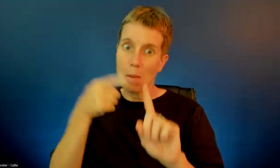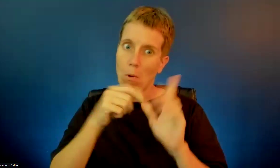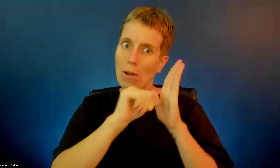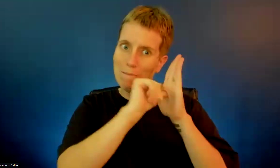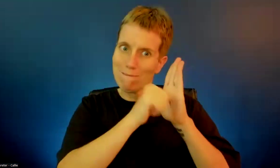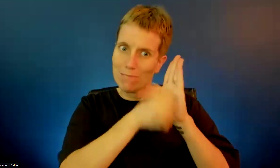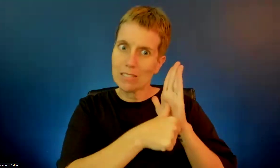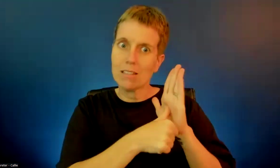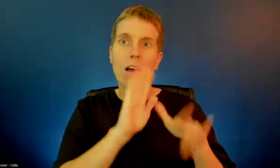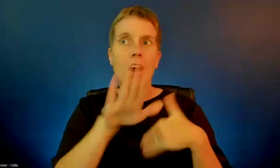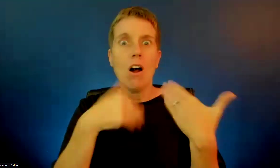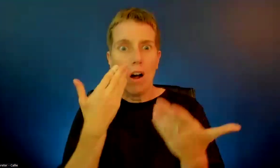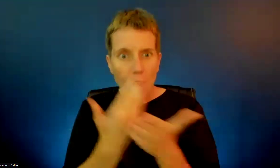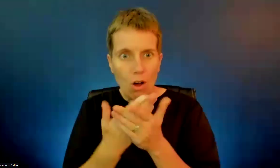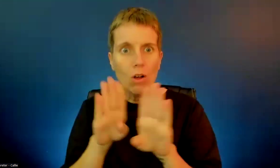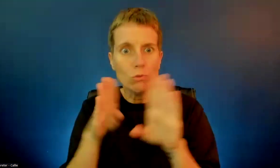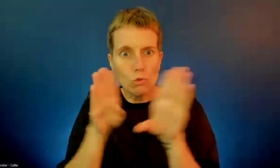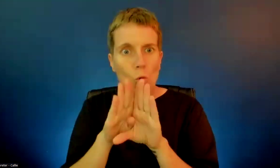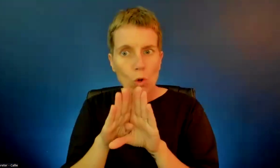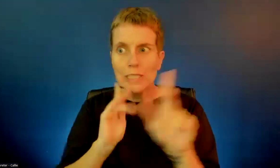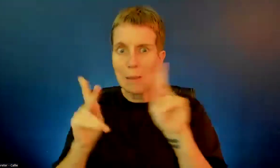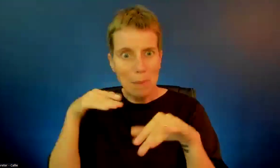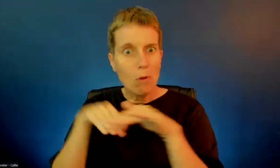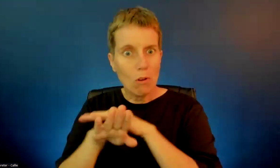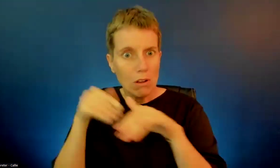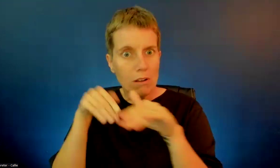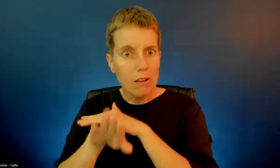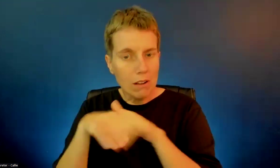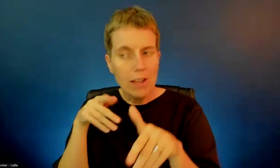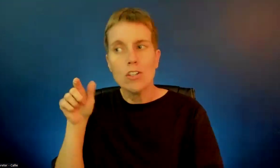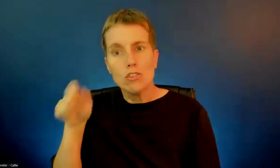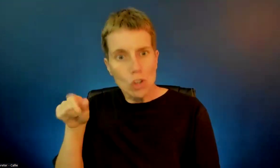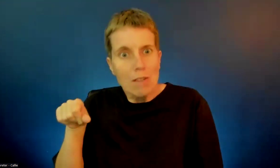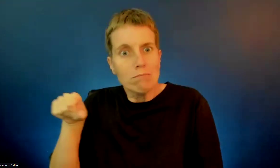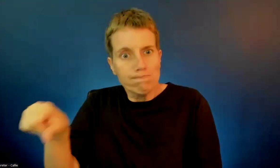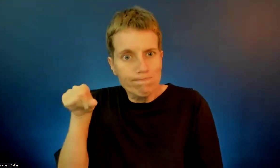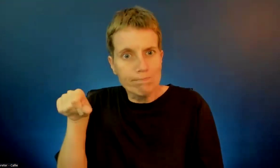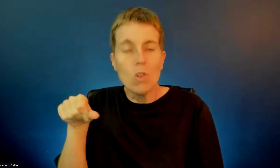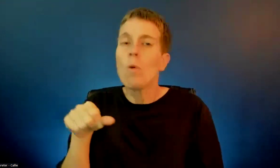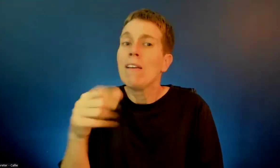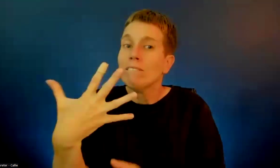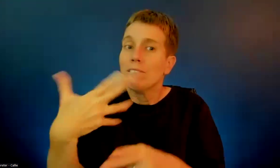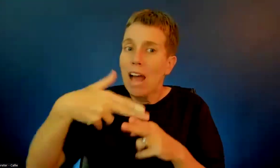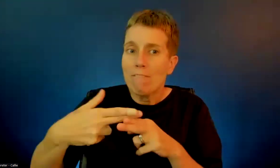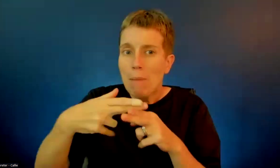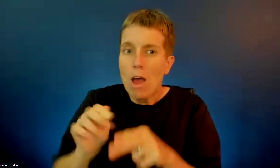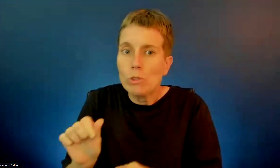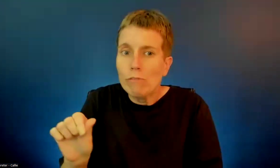so that they actually open with five pounds of force or less.